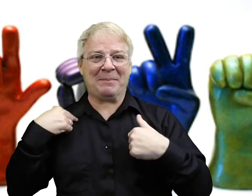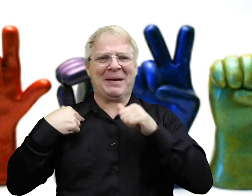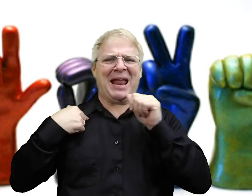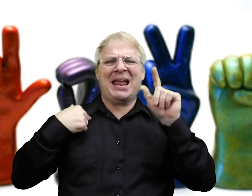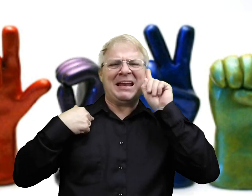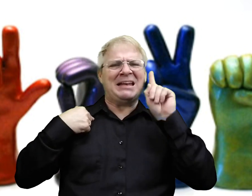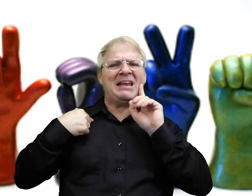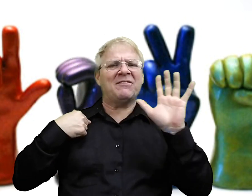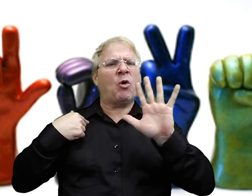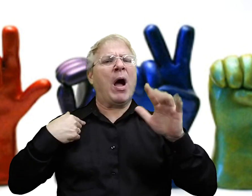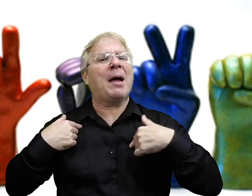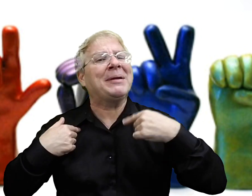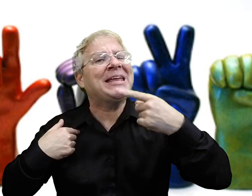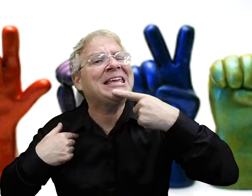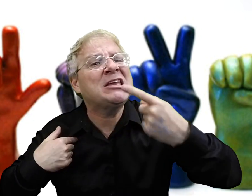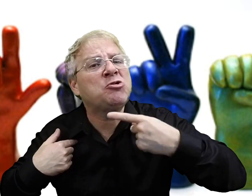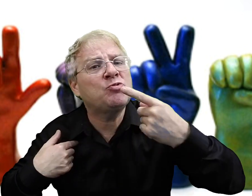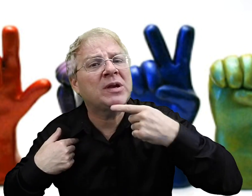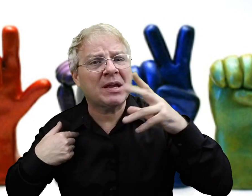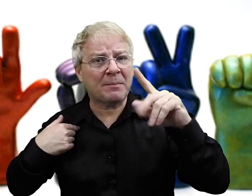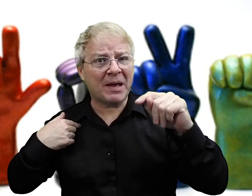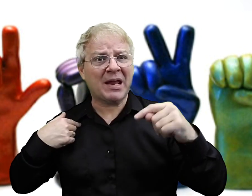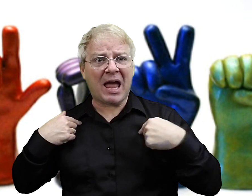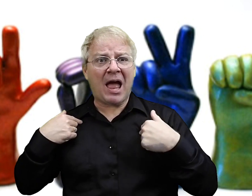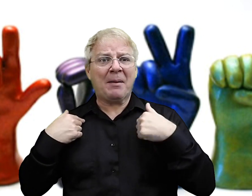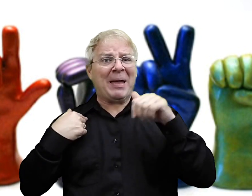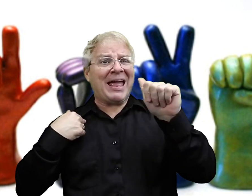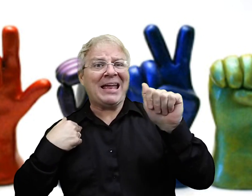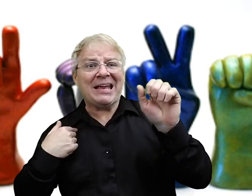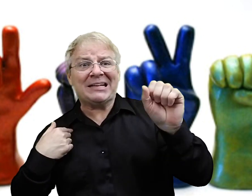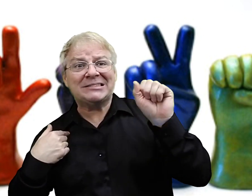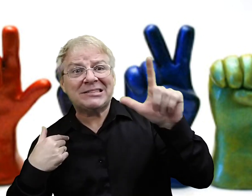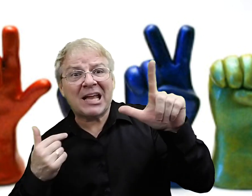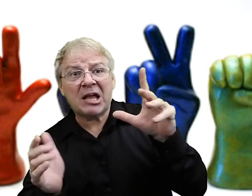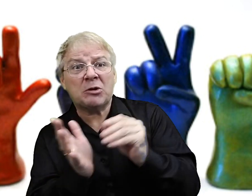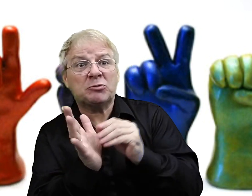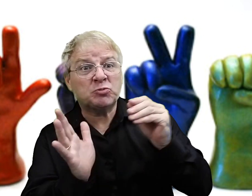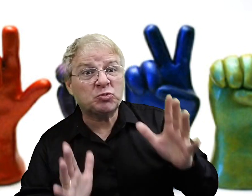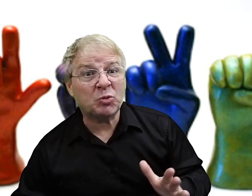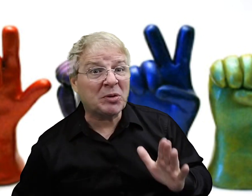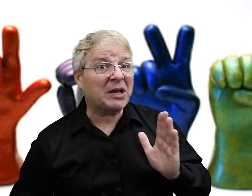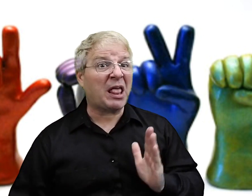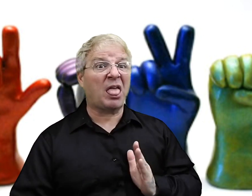about the deaf. I'm not deaf myself. I'm hearing. But I'm an ASL student.